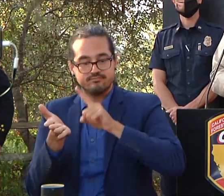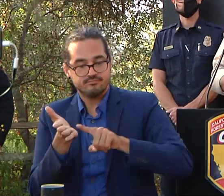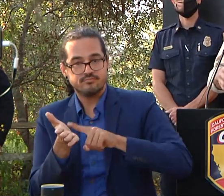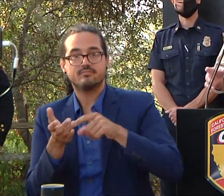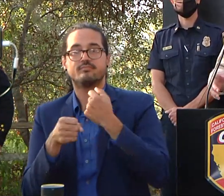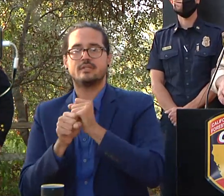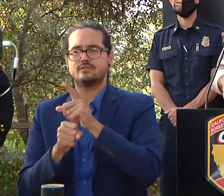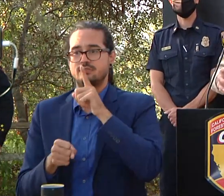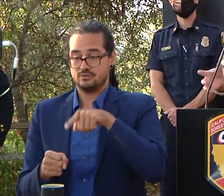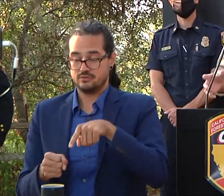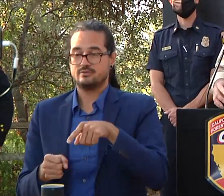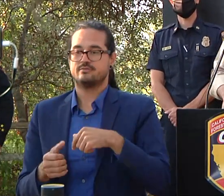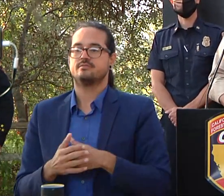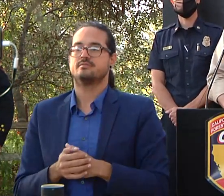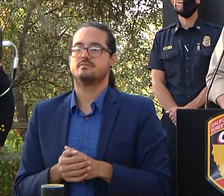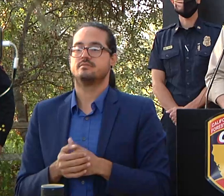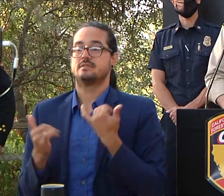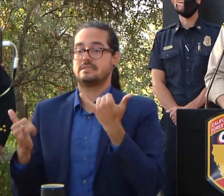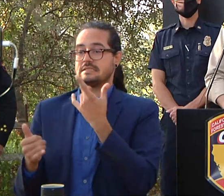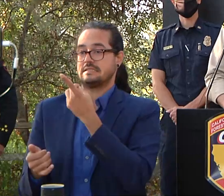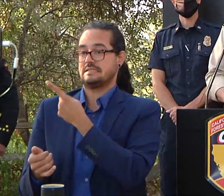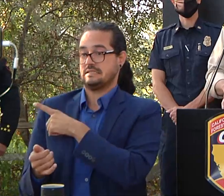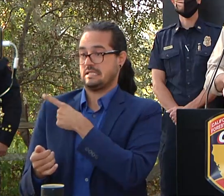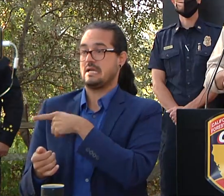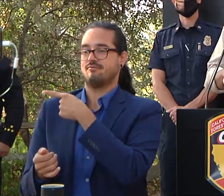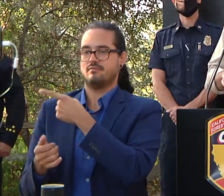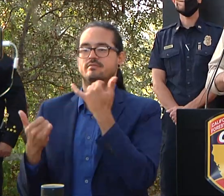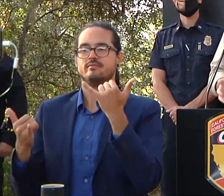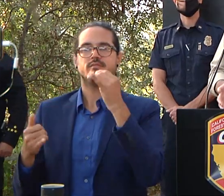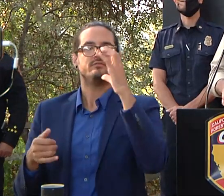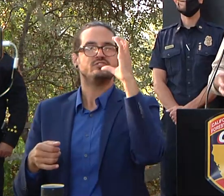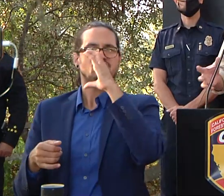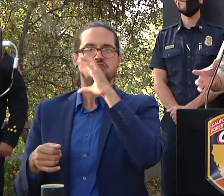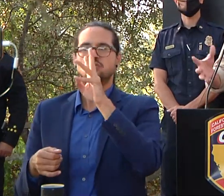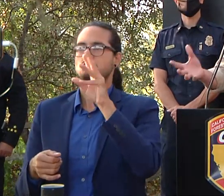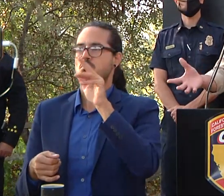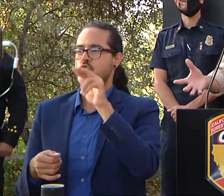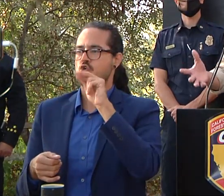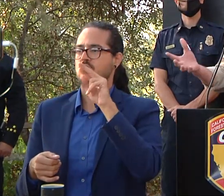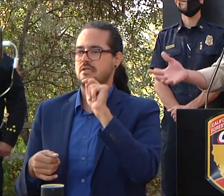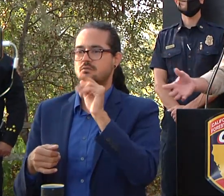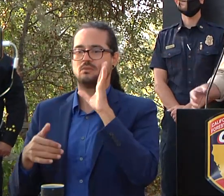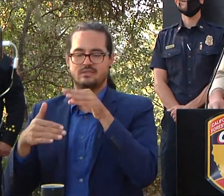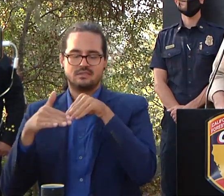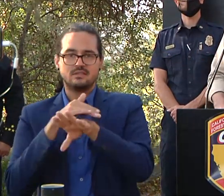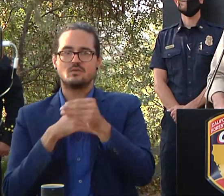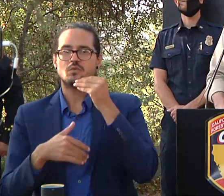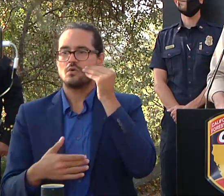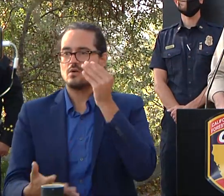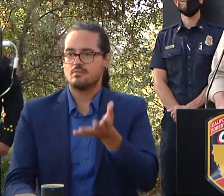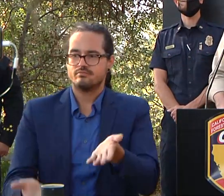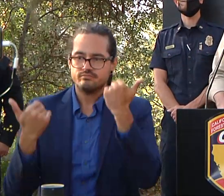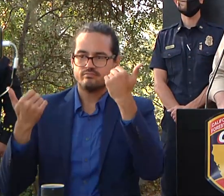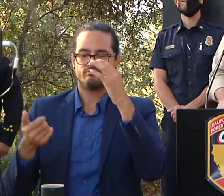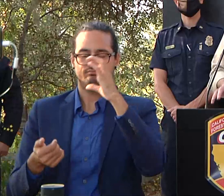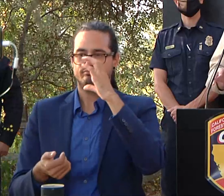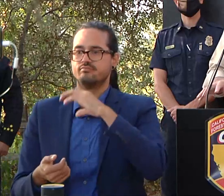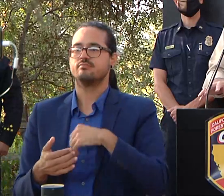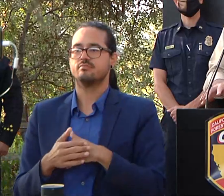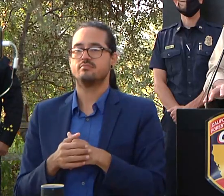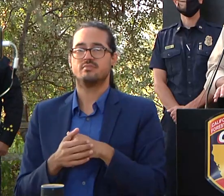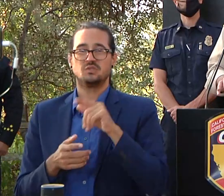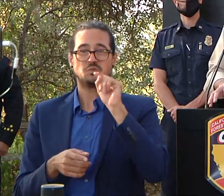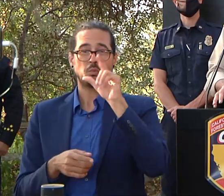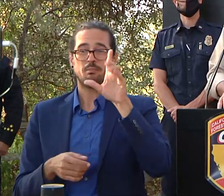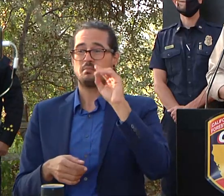are authoring a search warrant to get into uh the home there this this toolbox was found near home and so we're uh